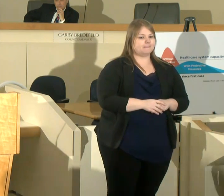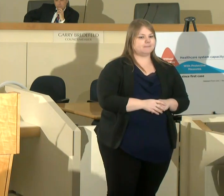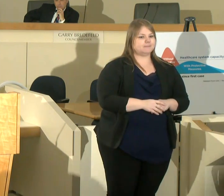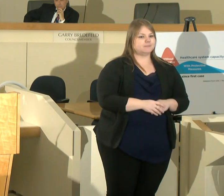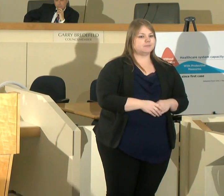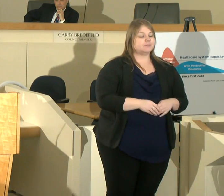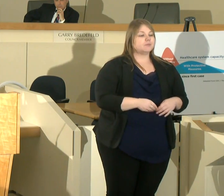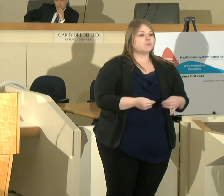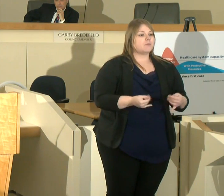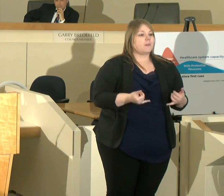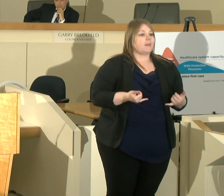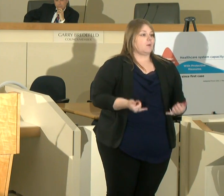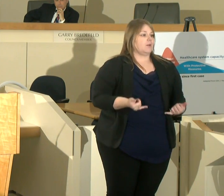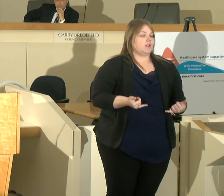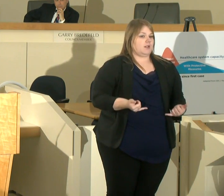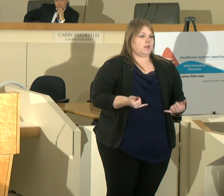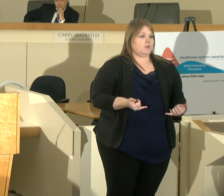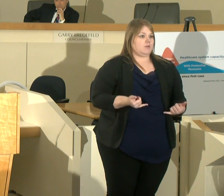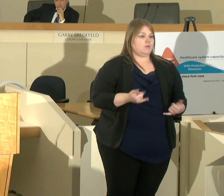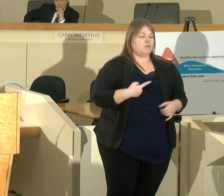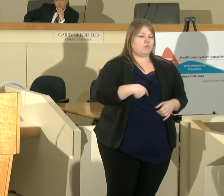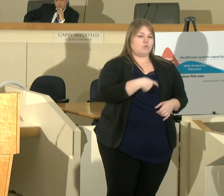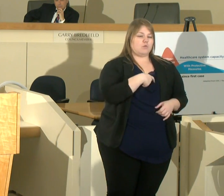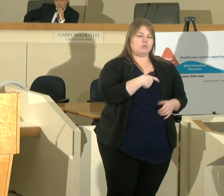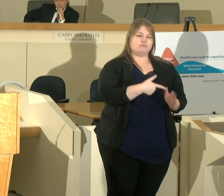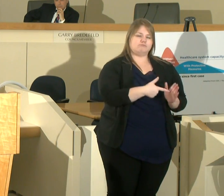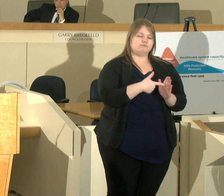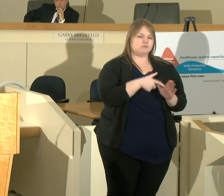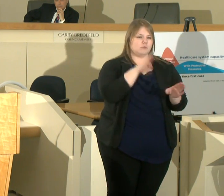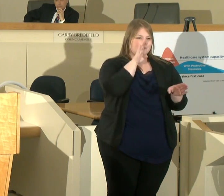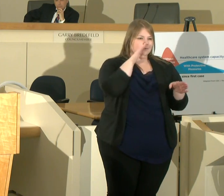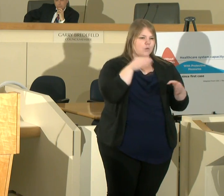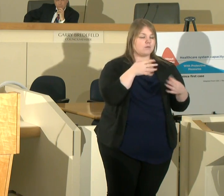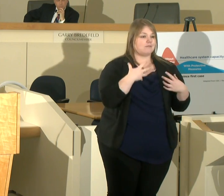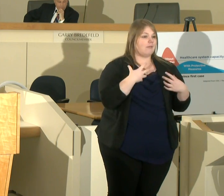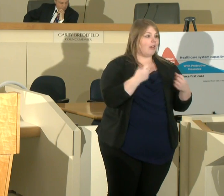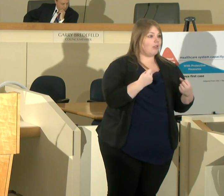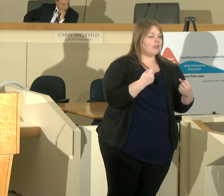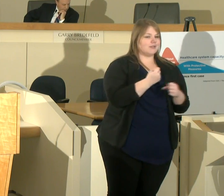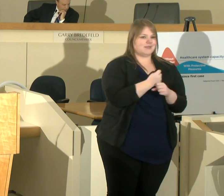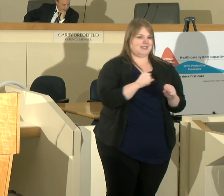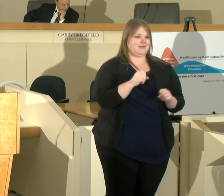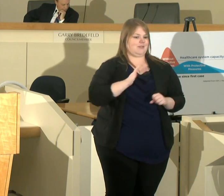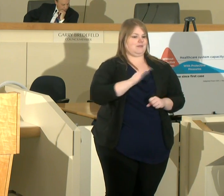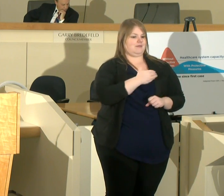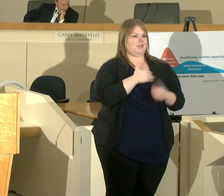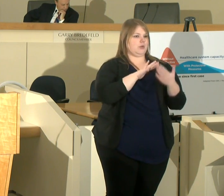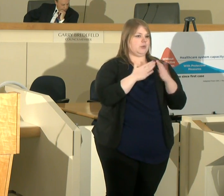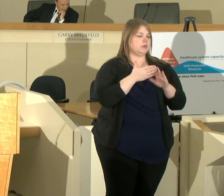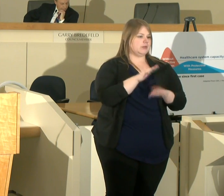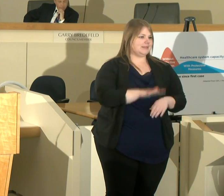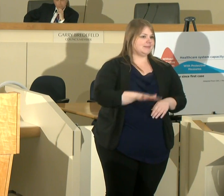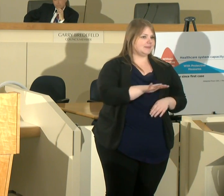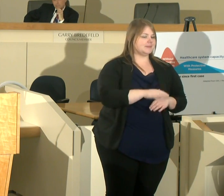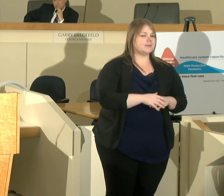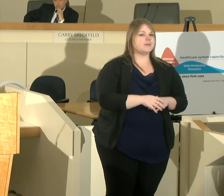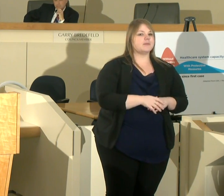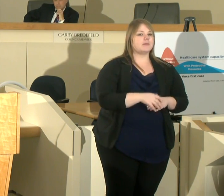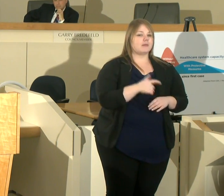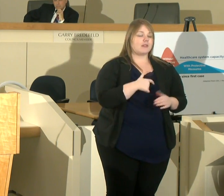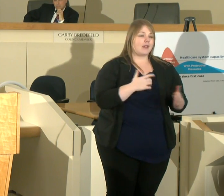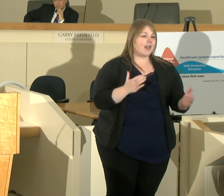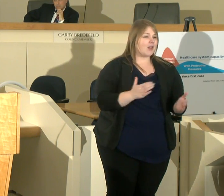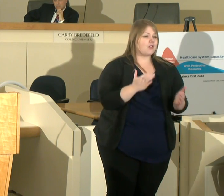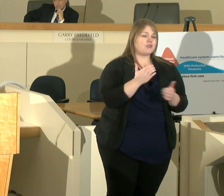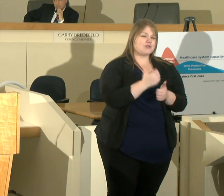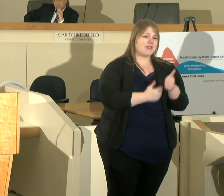right now we must focus on the health and safety of our communities i urge everyone